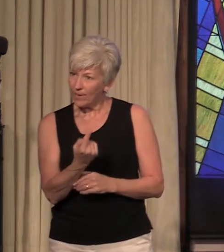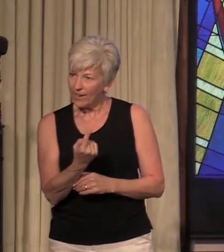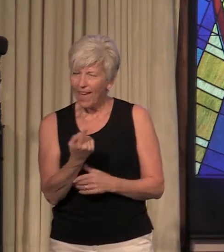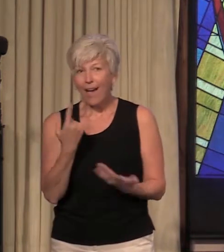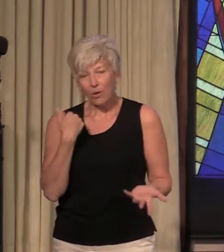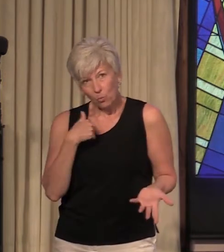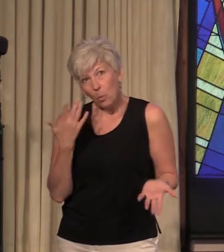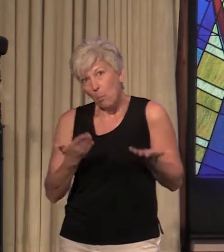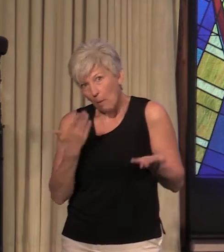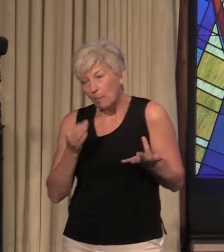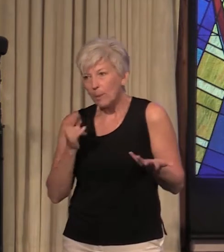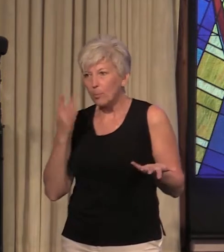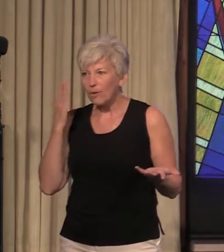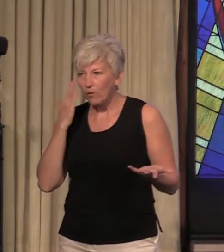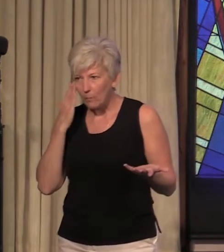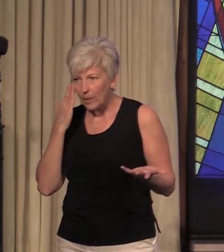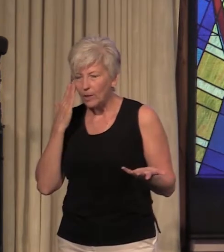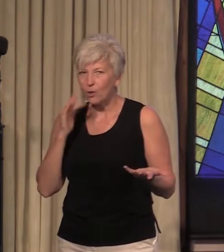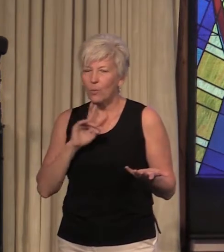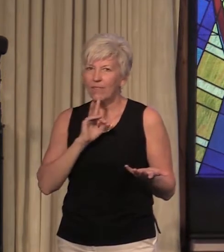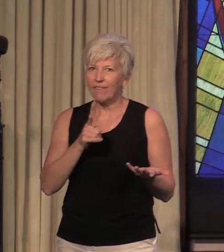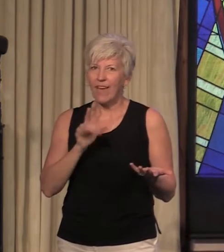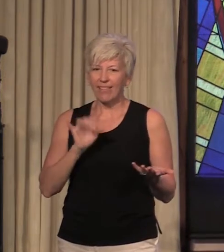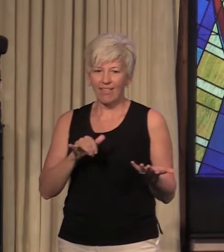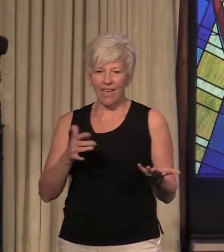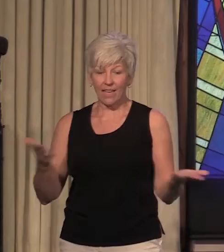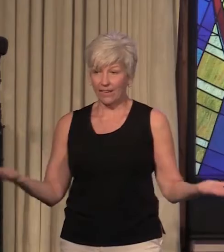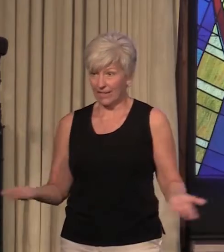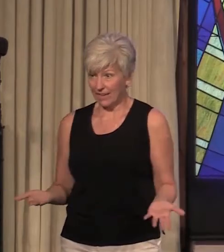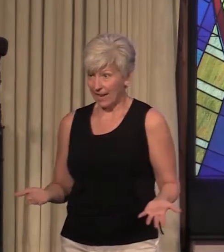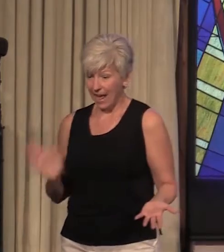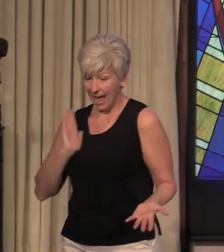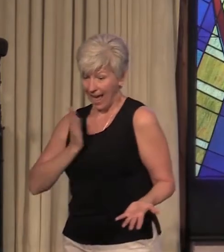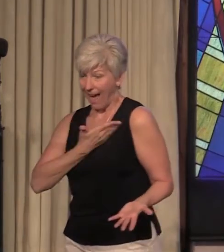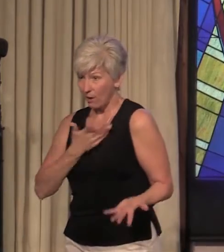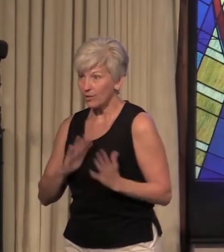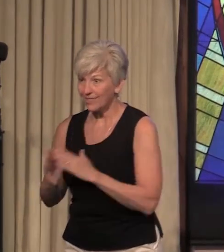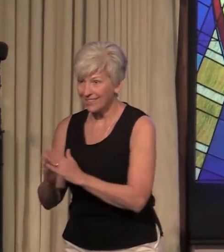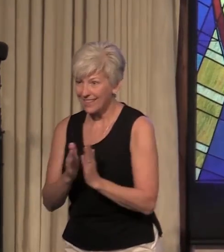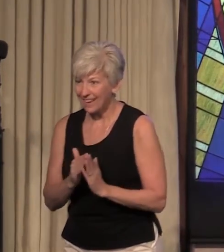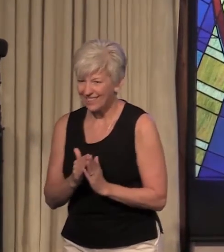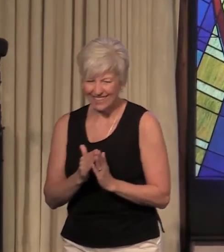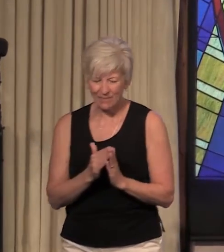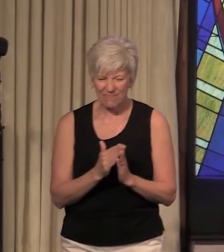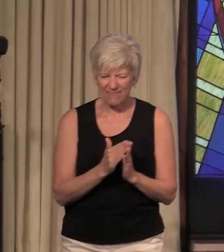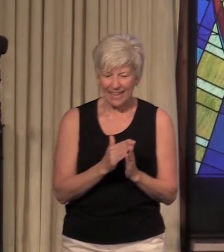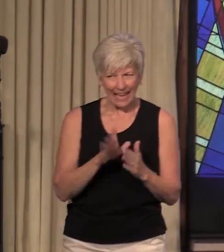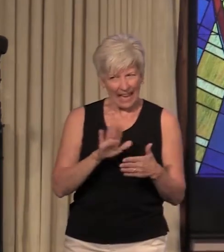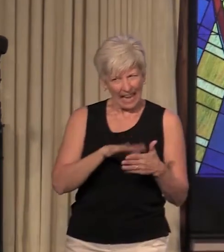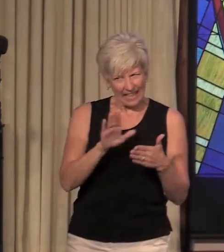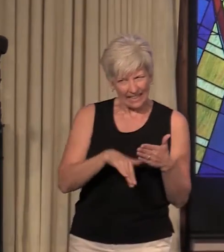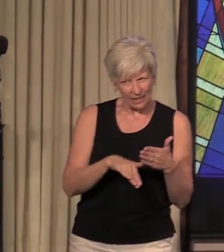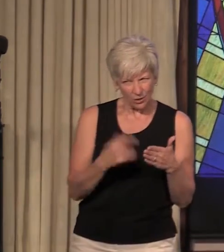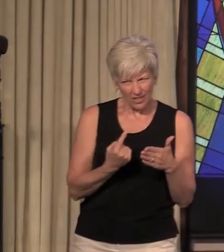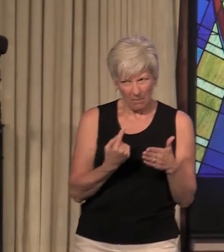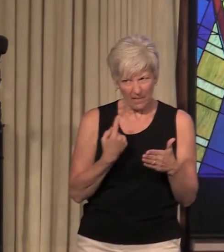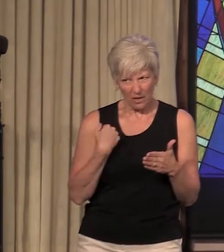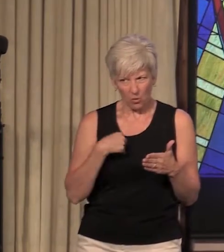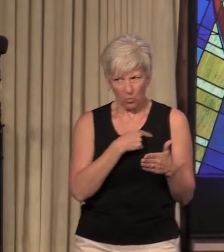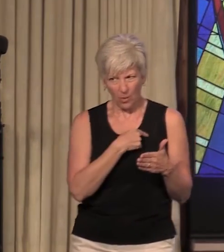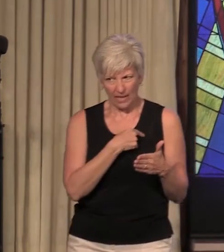that in our society, endings are something we try not to look at or think about too much.